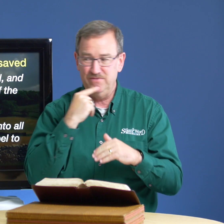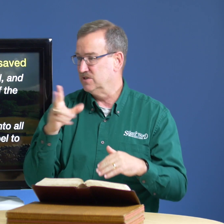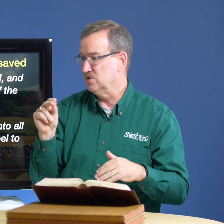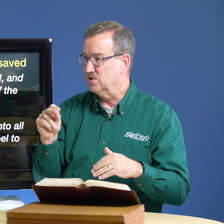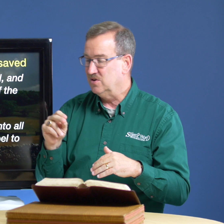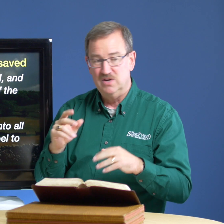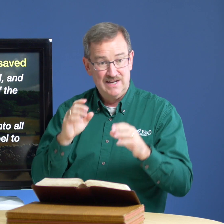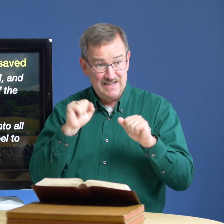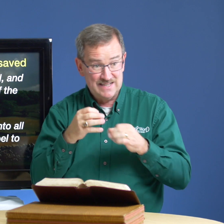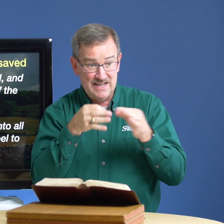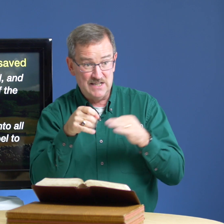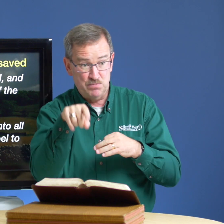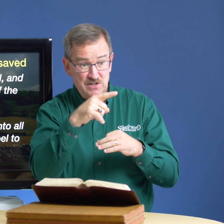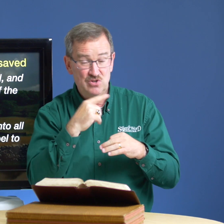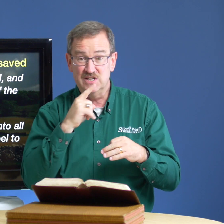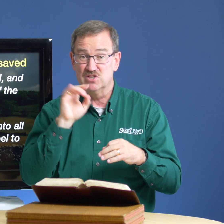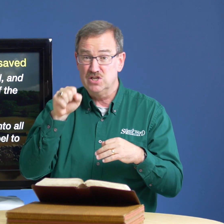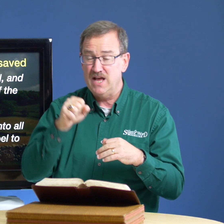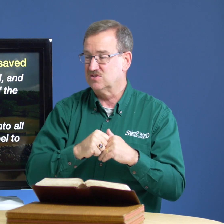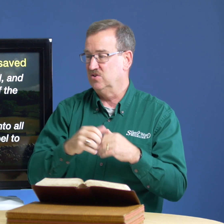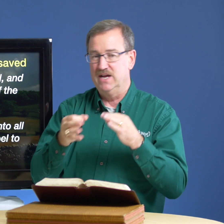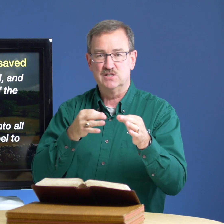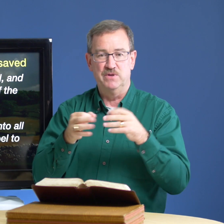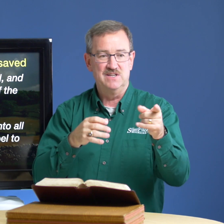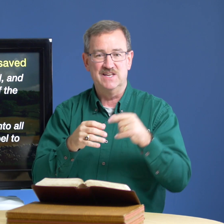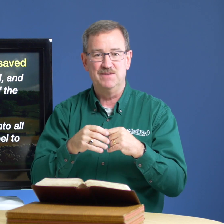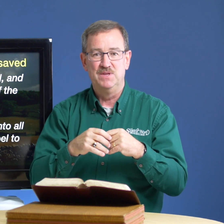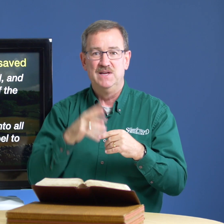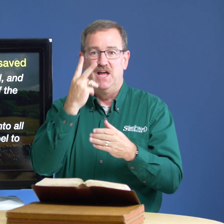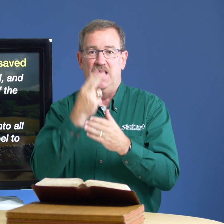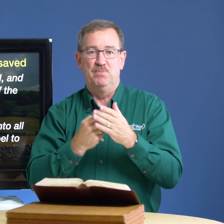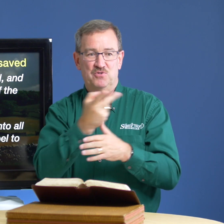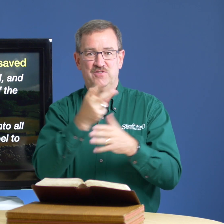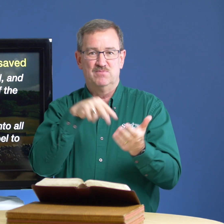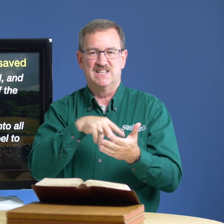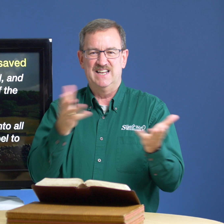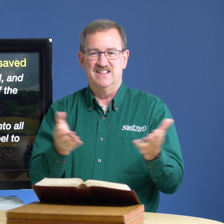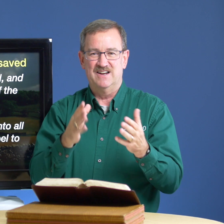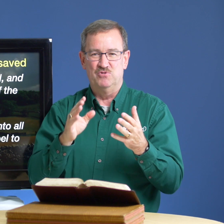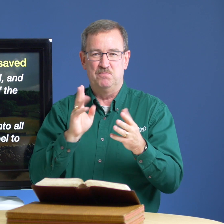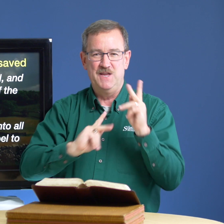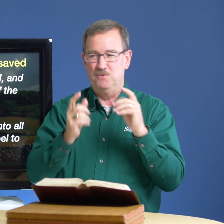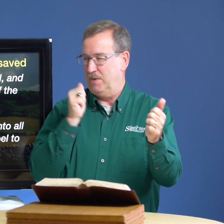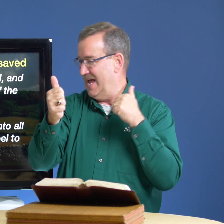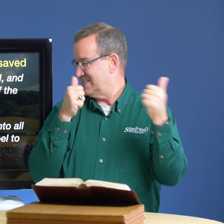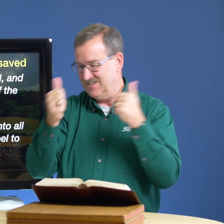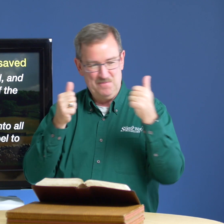heaven they said no i said can i explain to you they said yes so i explained to them and both of them standing there with people passing on